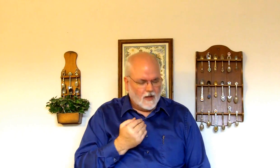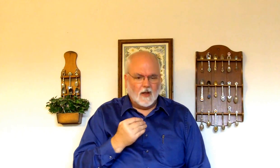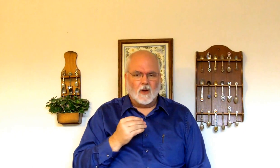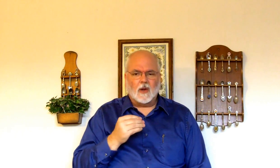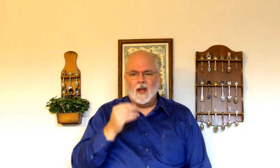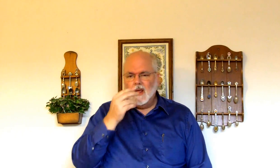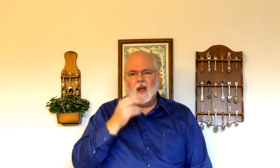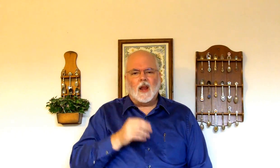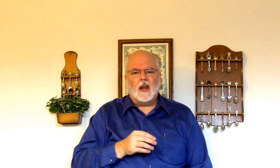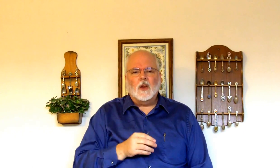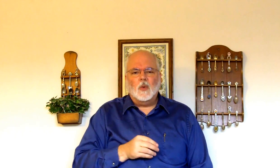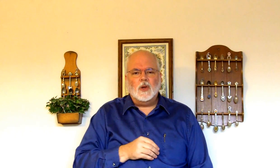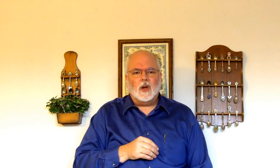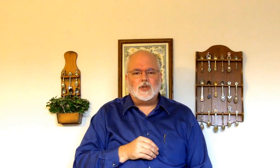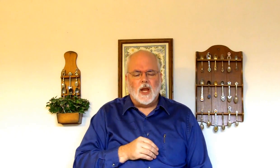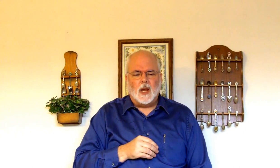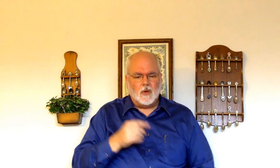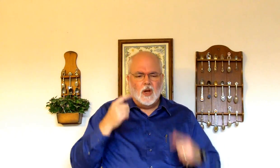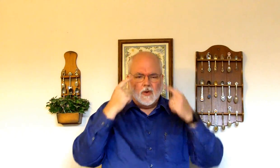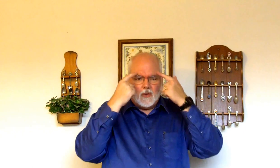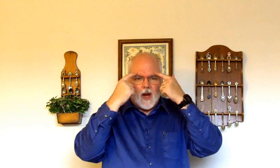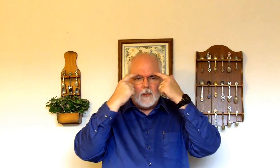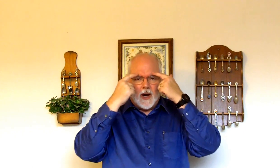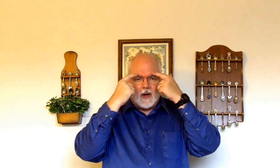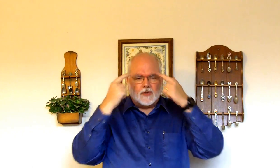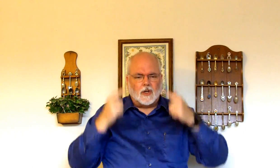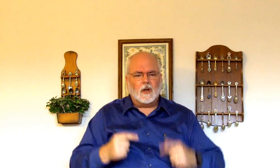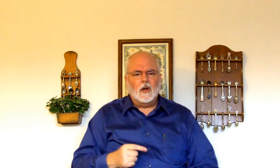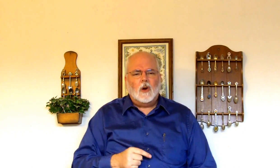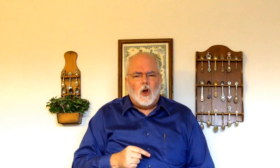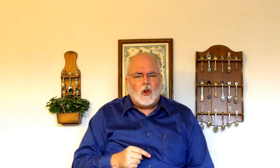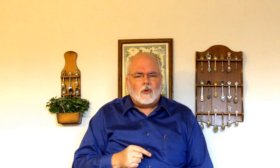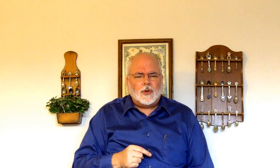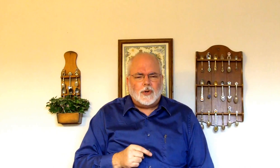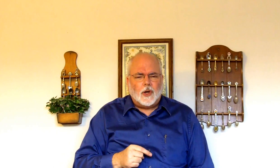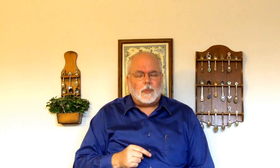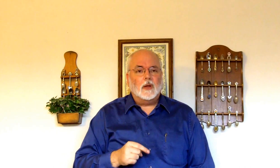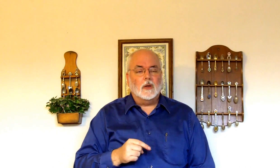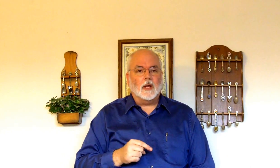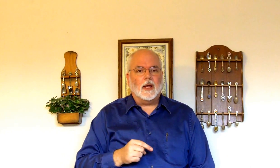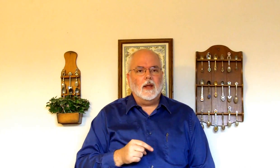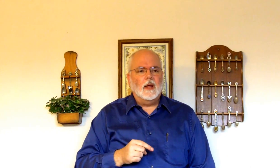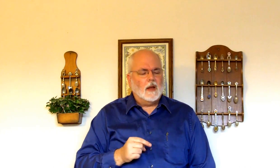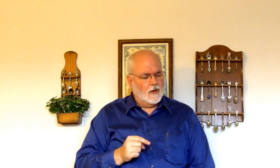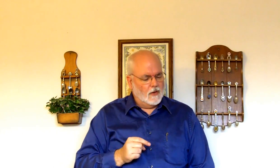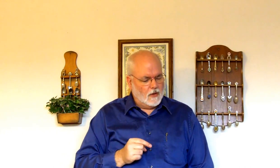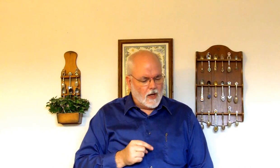Okay. When you're ashamed, your eyebrows, they're all crunched up. Okay. You're not